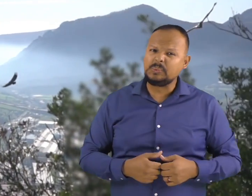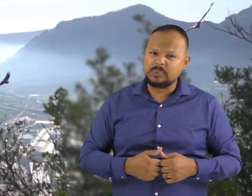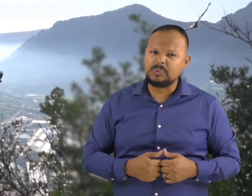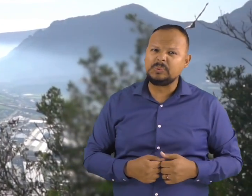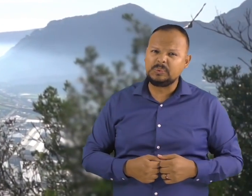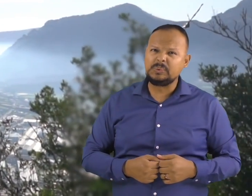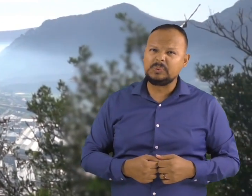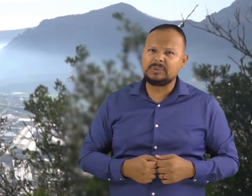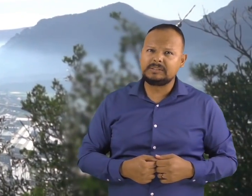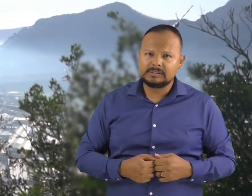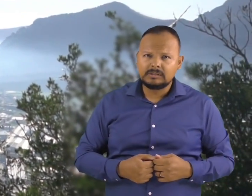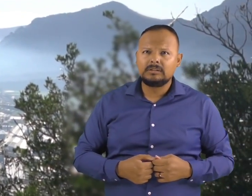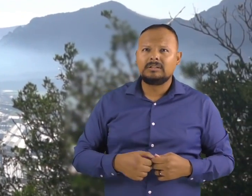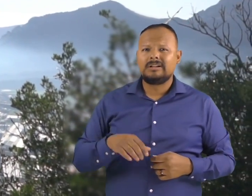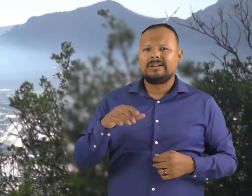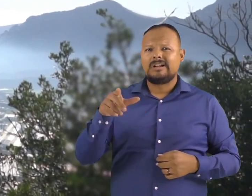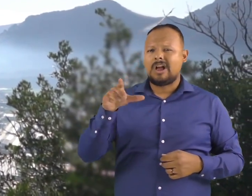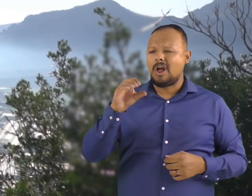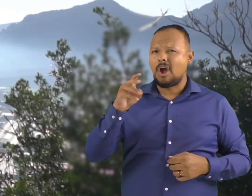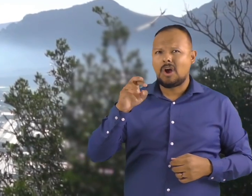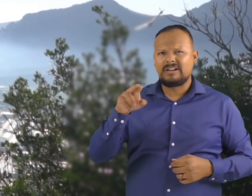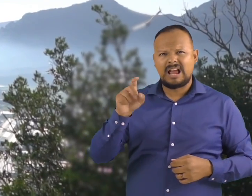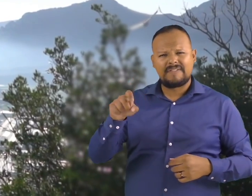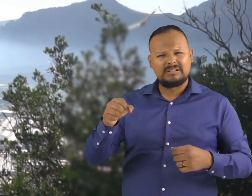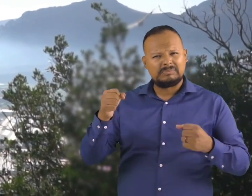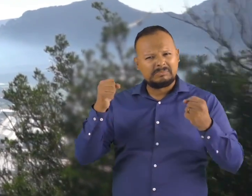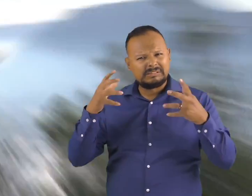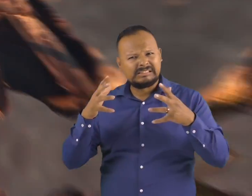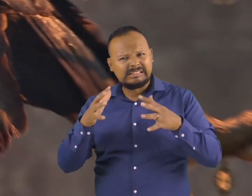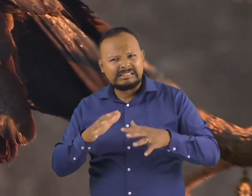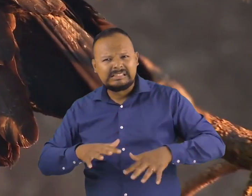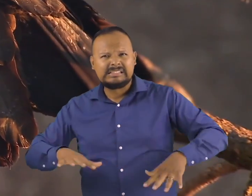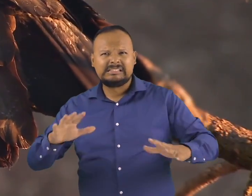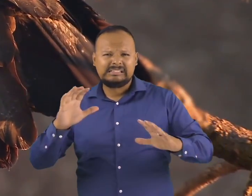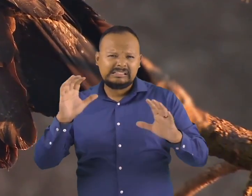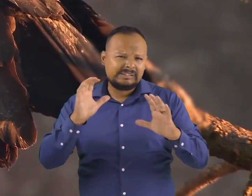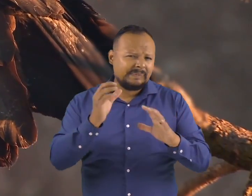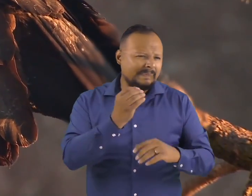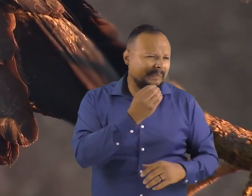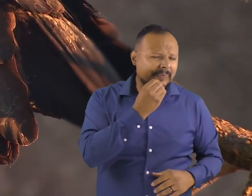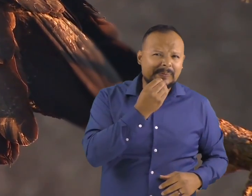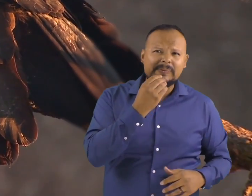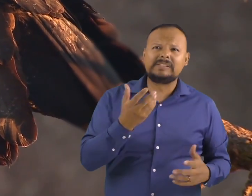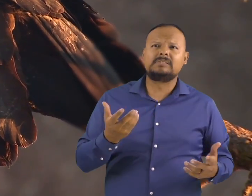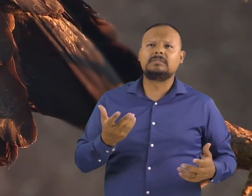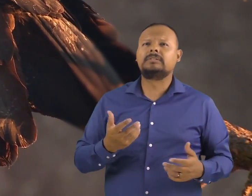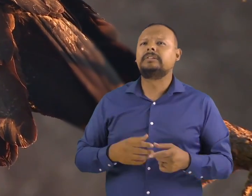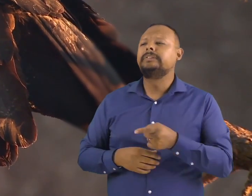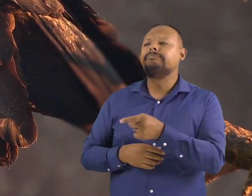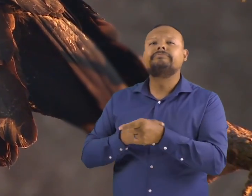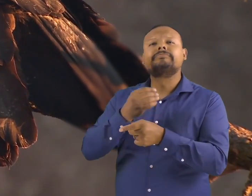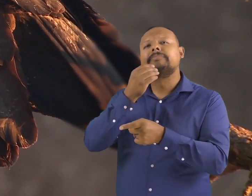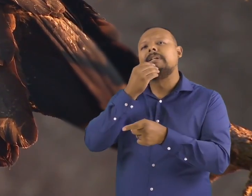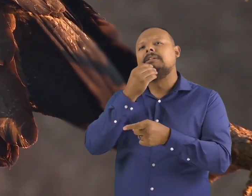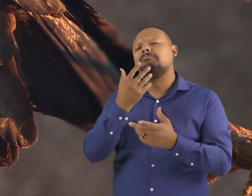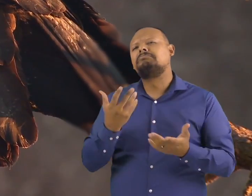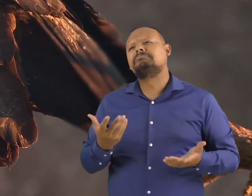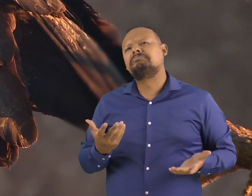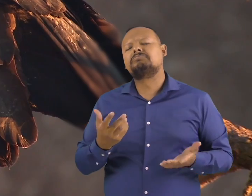In the wild, they are intermittent eaters. Condors will go somewhere between two days and two weeks